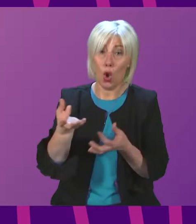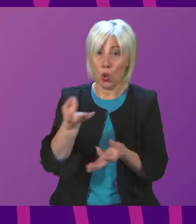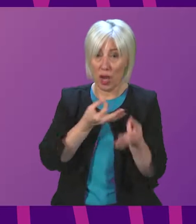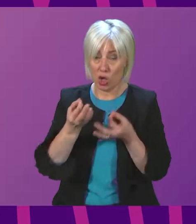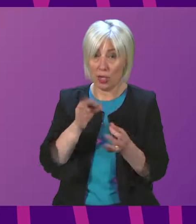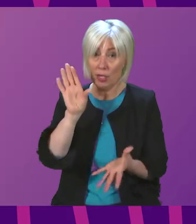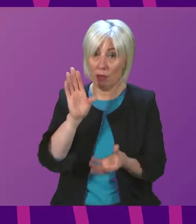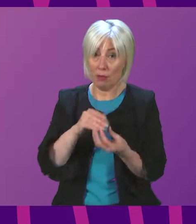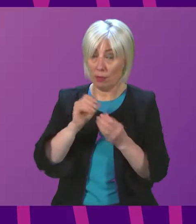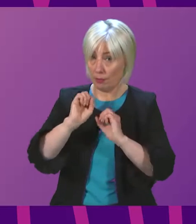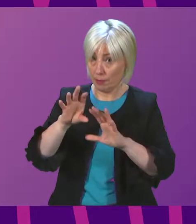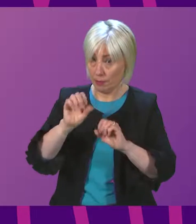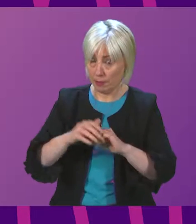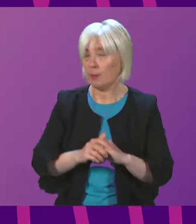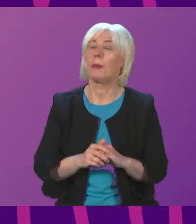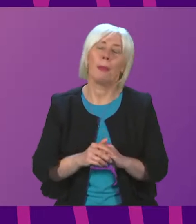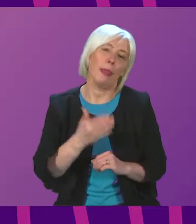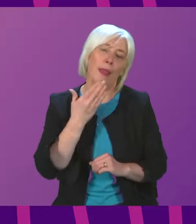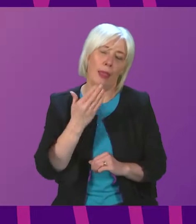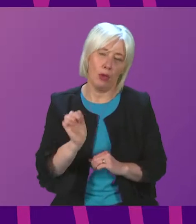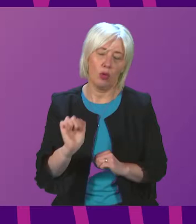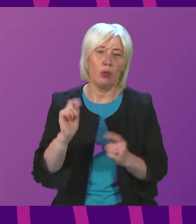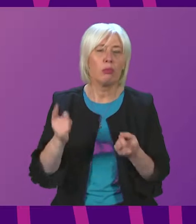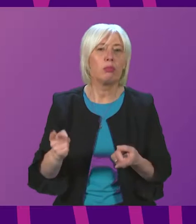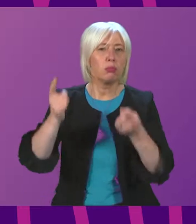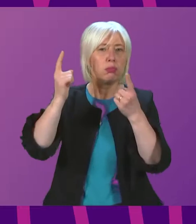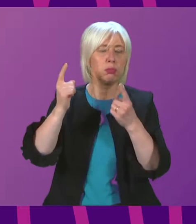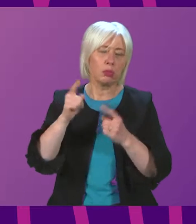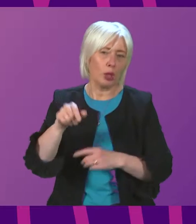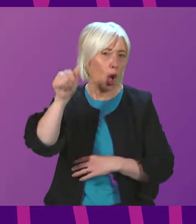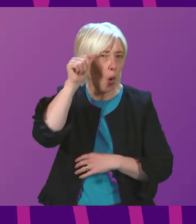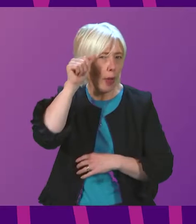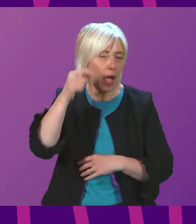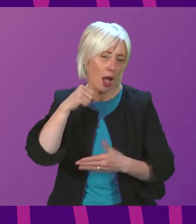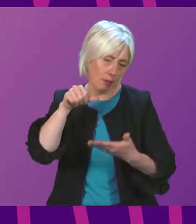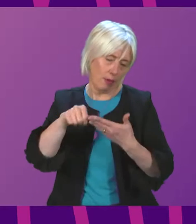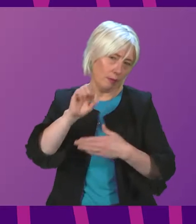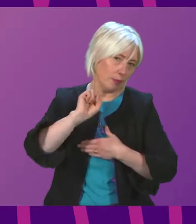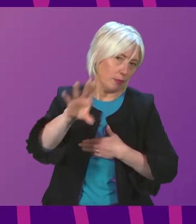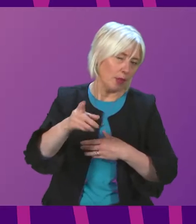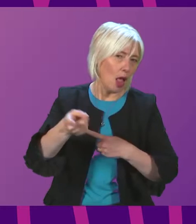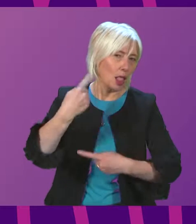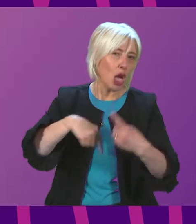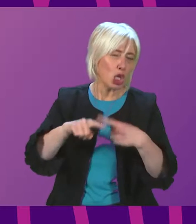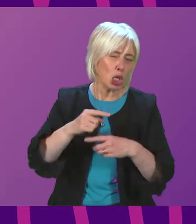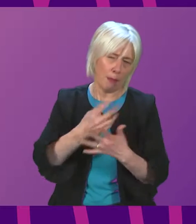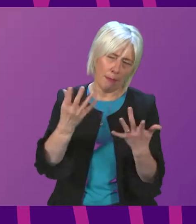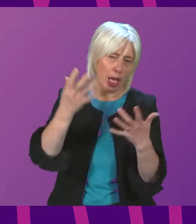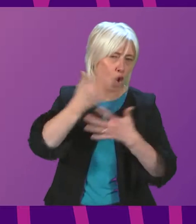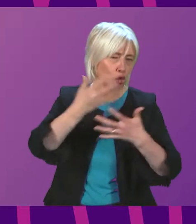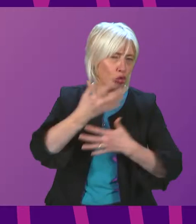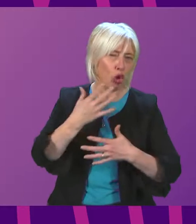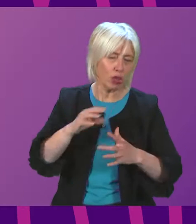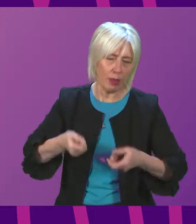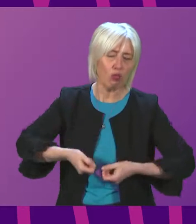Thank you. Christine Graeme. Thank you, Deputy Presiding Officer. The Cabinet Secretary is aware that I wrote to last year raising many of the concerns that have been